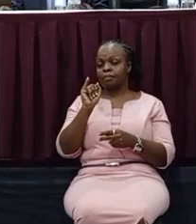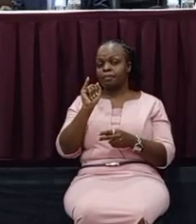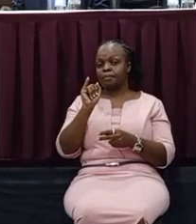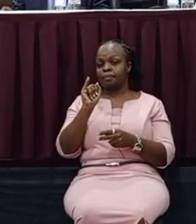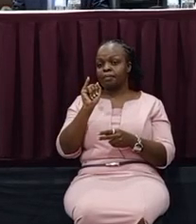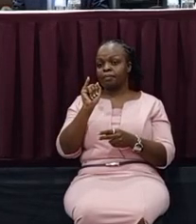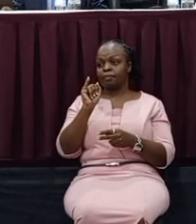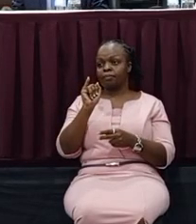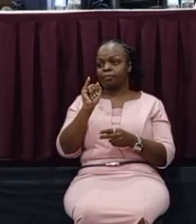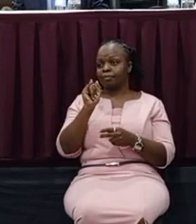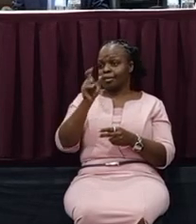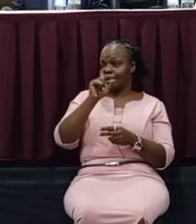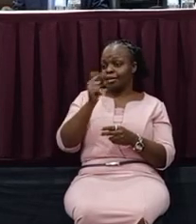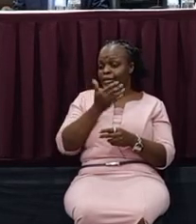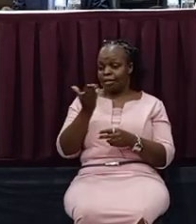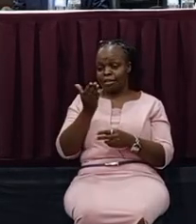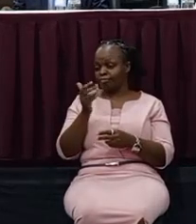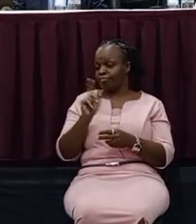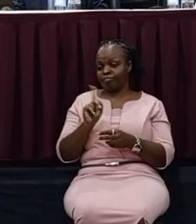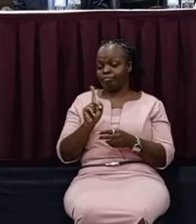Do I have anything else? The chair will do that. Thank you.